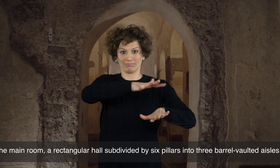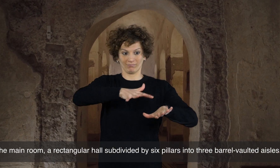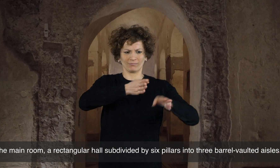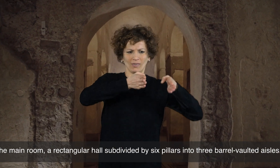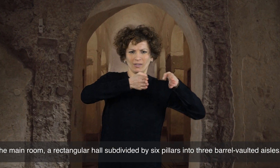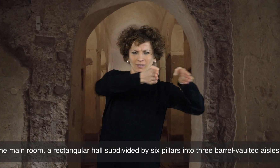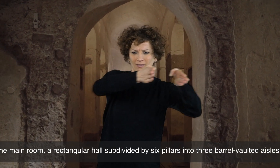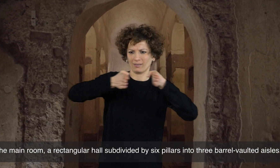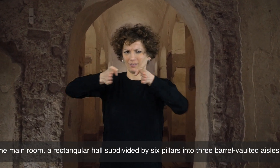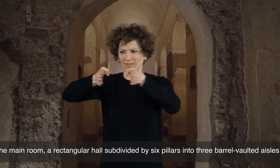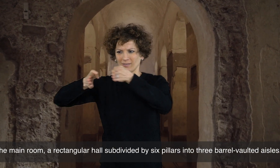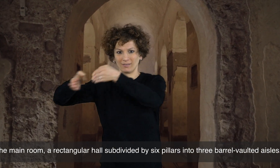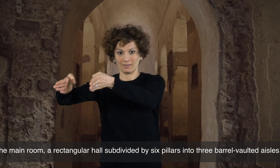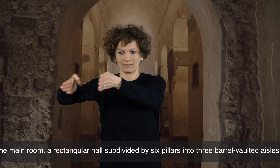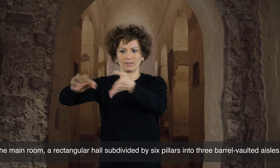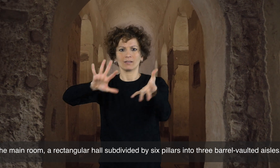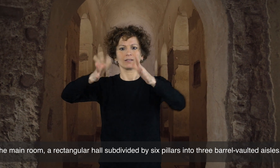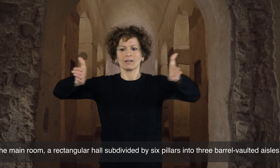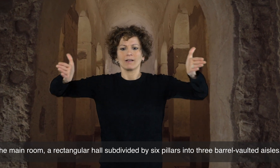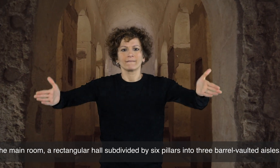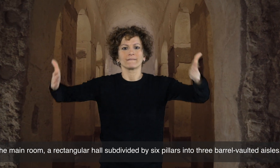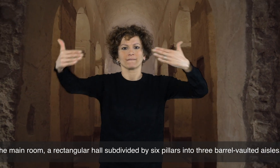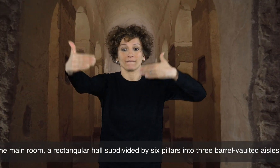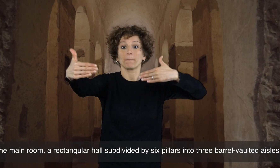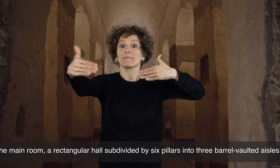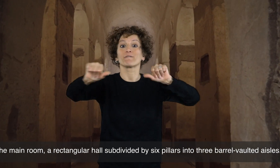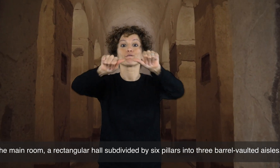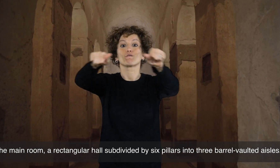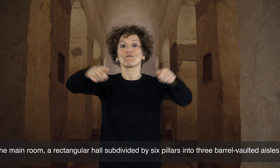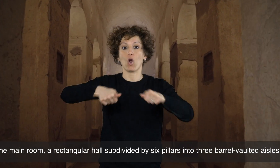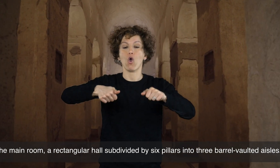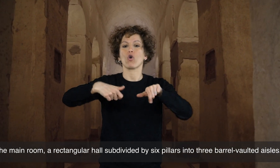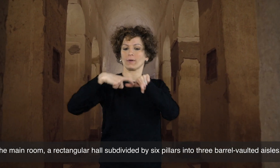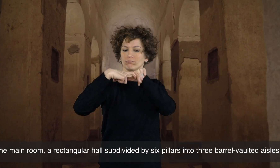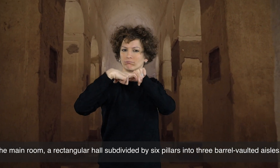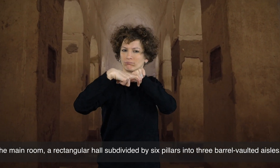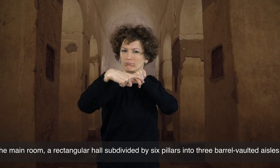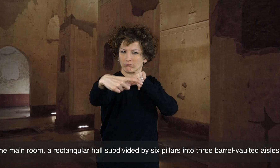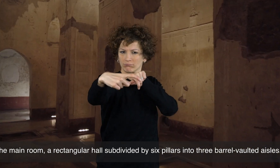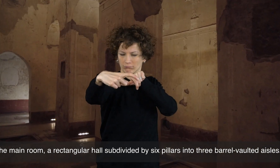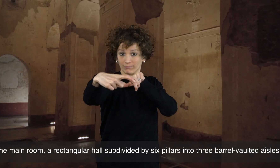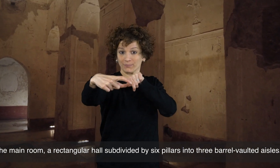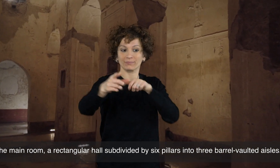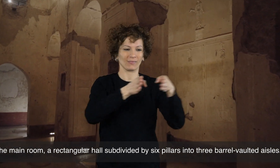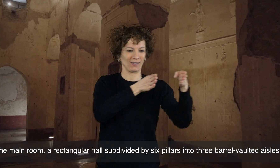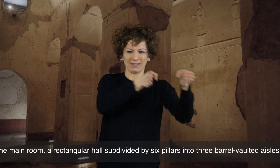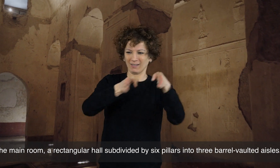The main room, a rectangular hole subdivided by six pillars into the three barrel-valuated